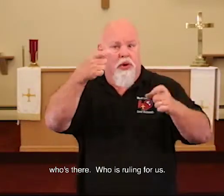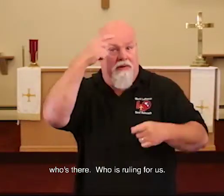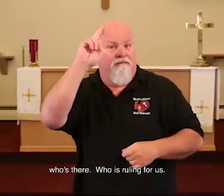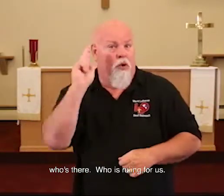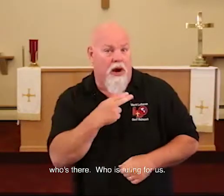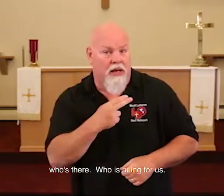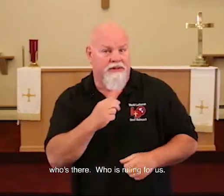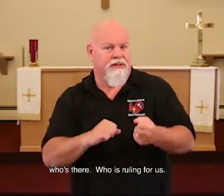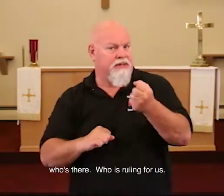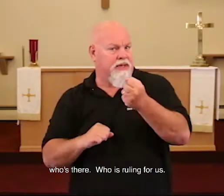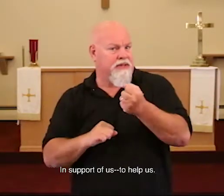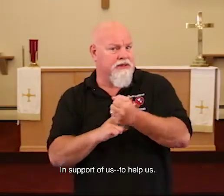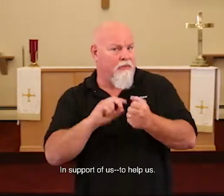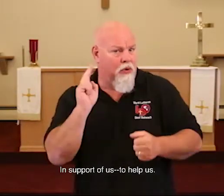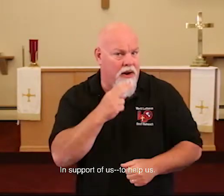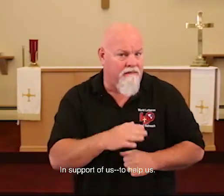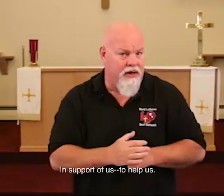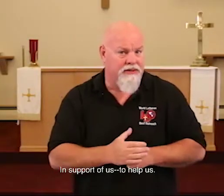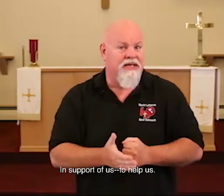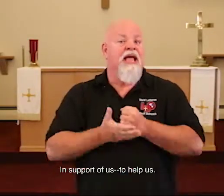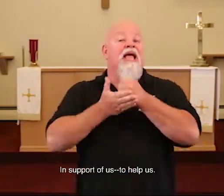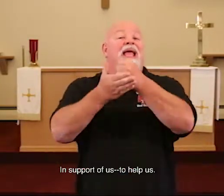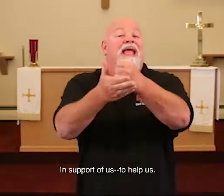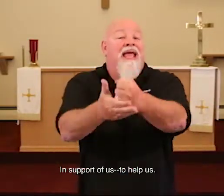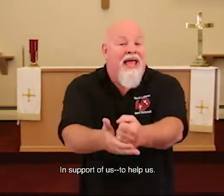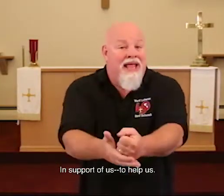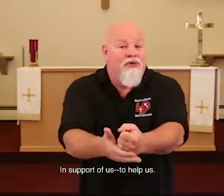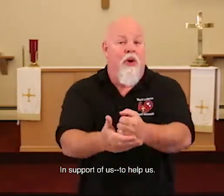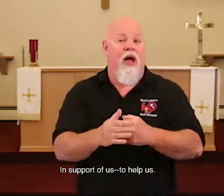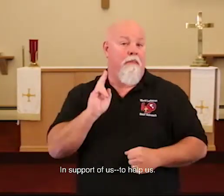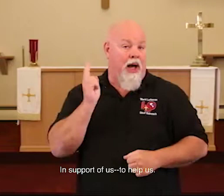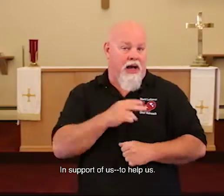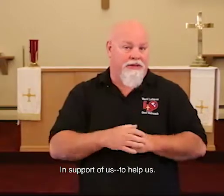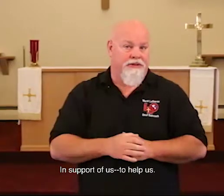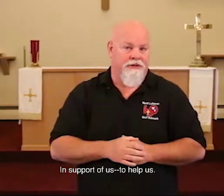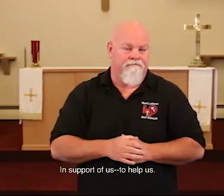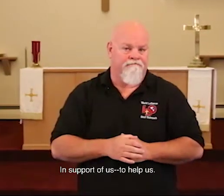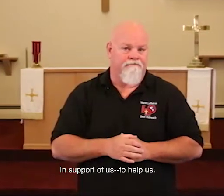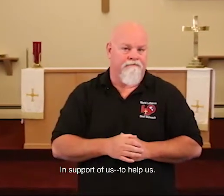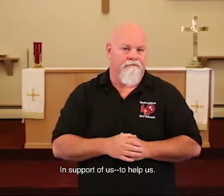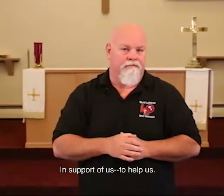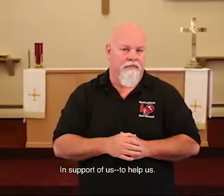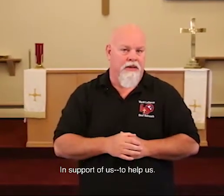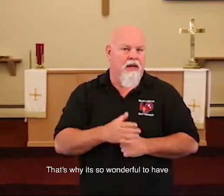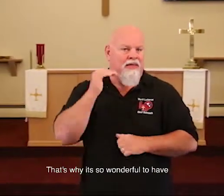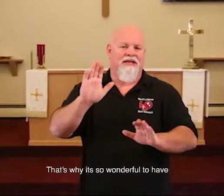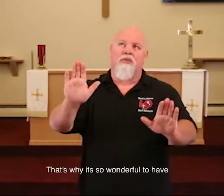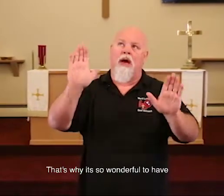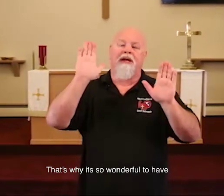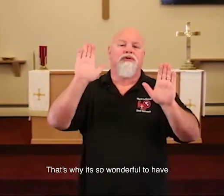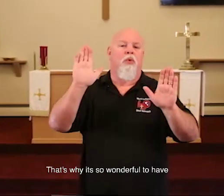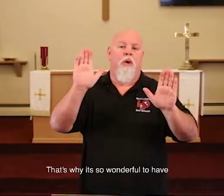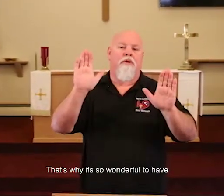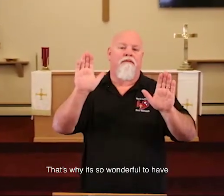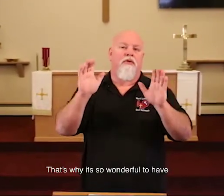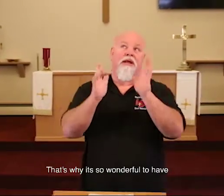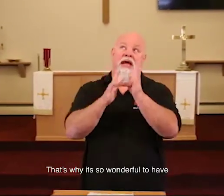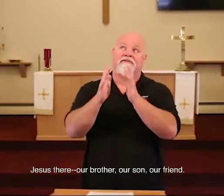ruling for us, in support of us, to help us. That's why it's so wonderful to have